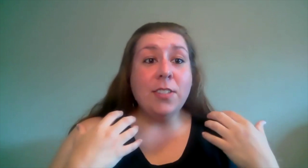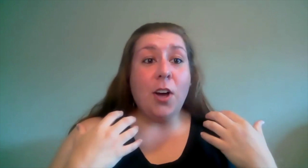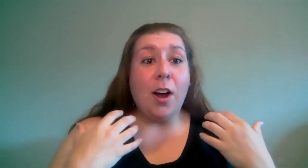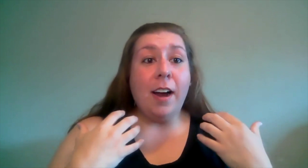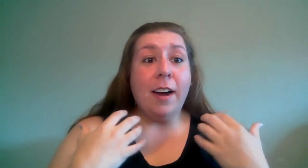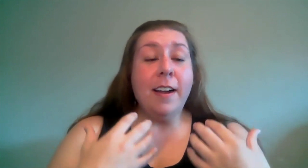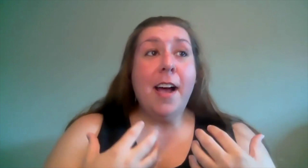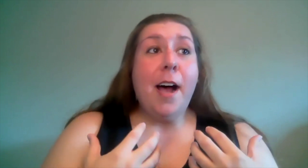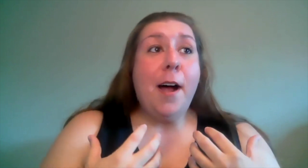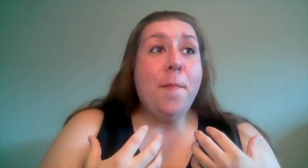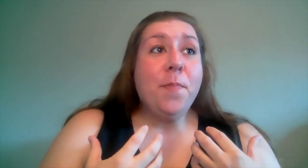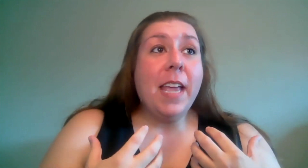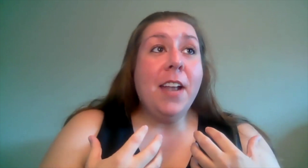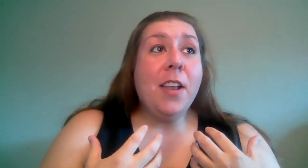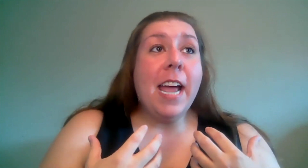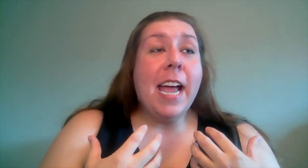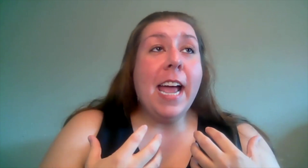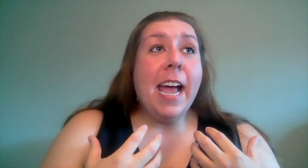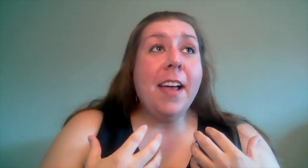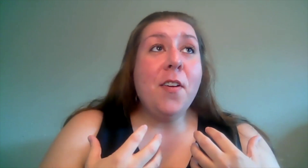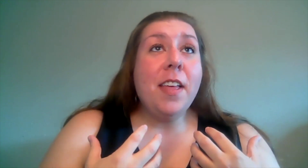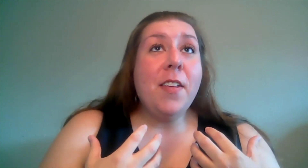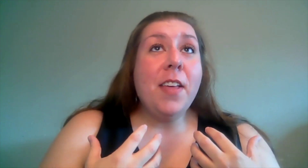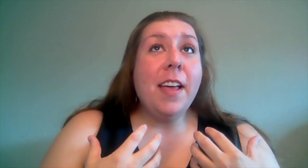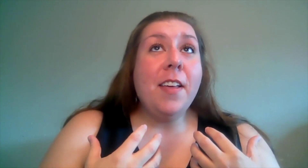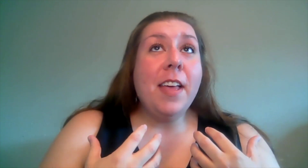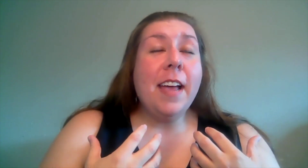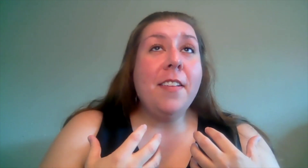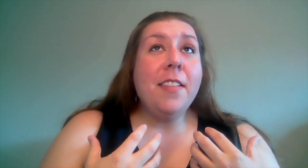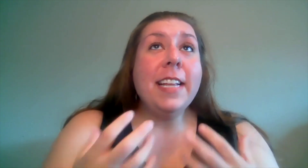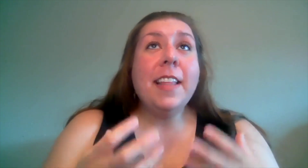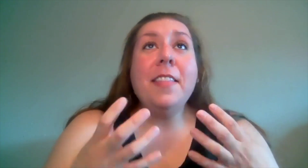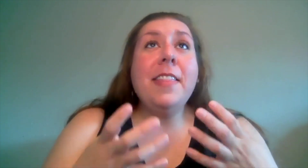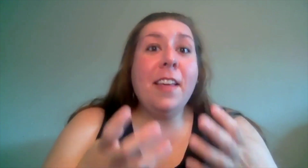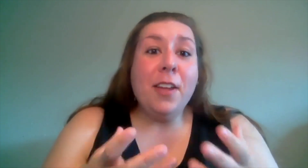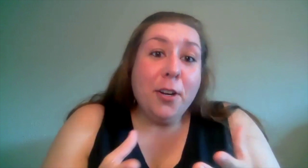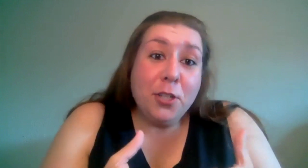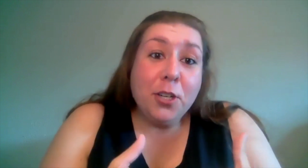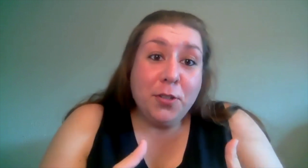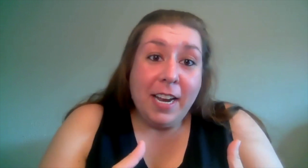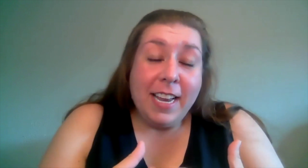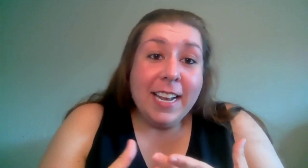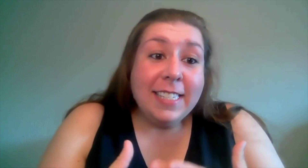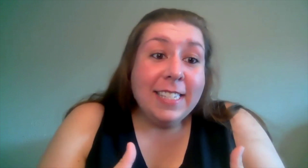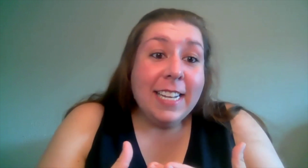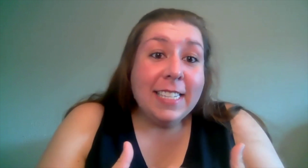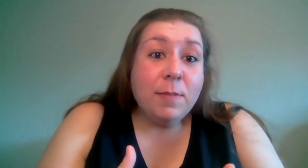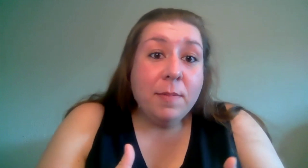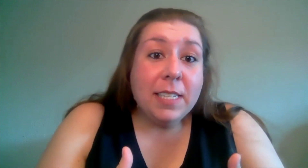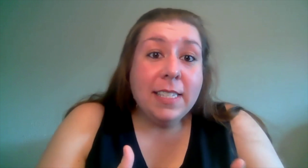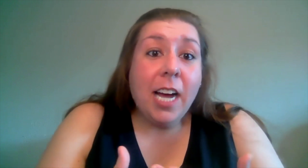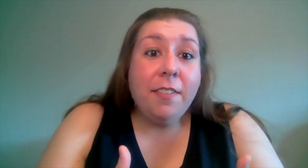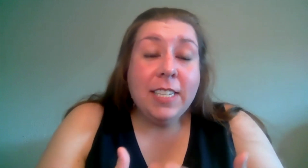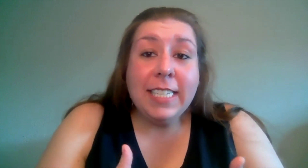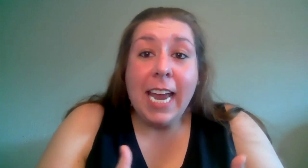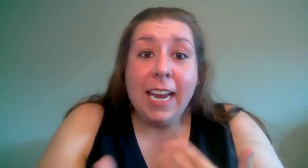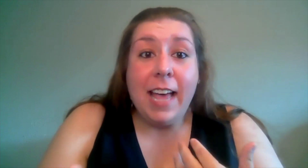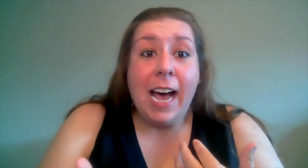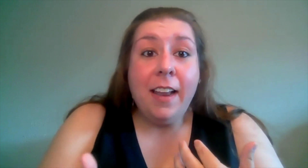are um and the they're your children and it's and sometimes it's tough to take that